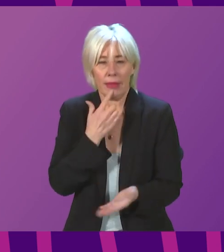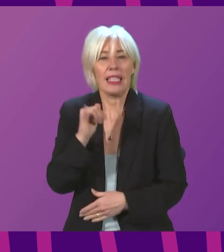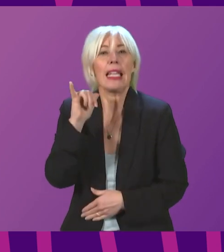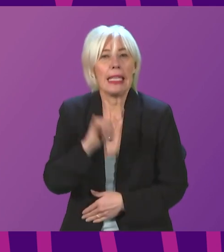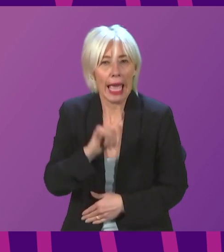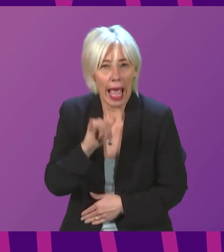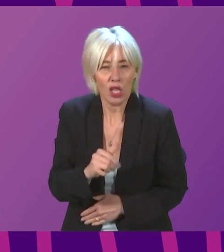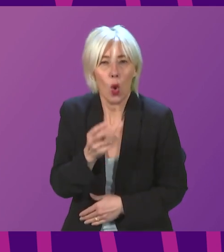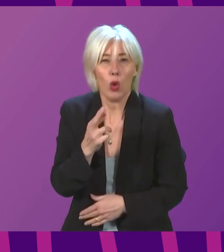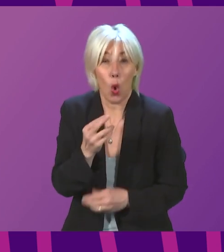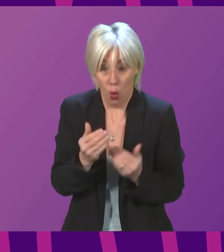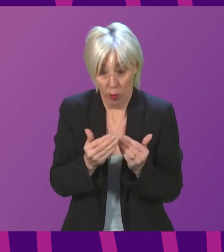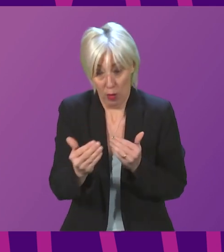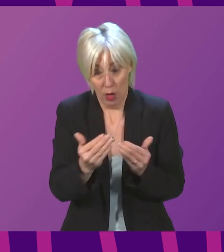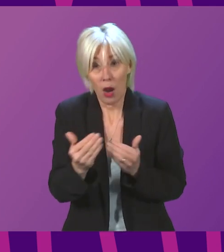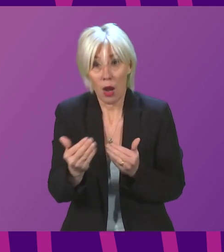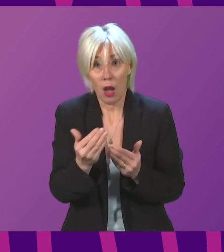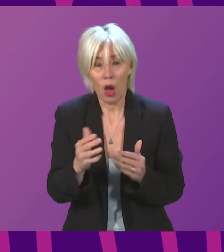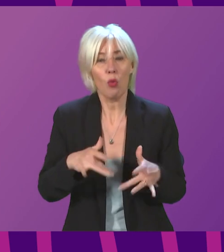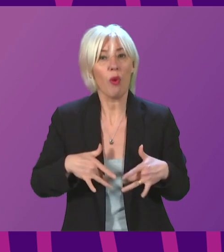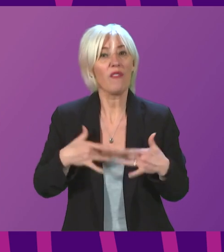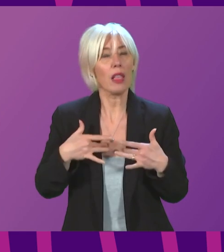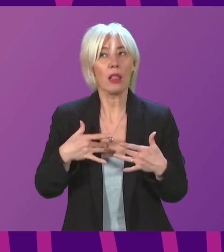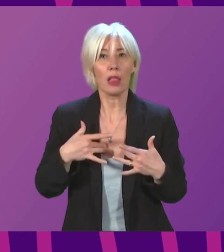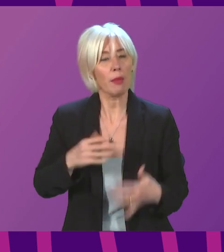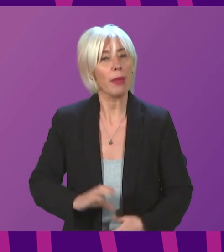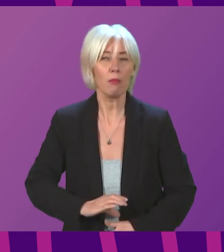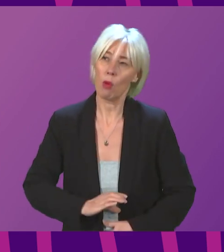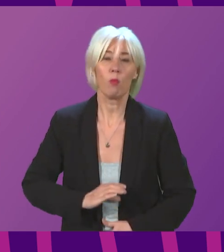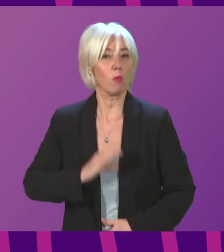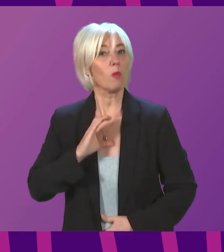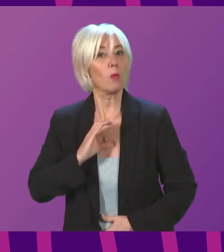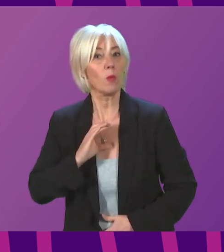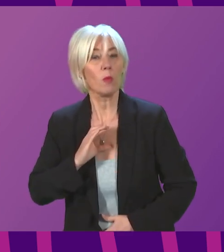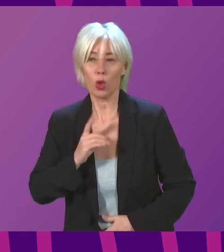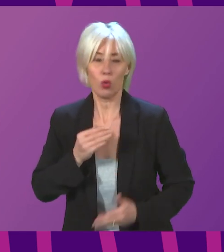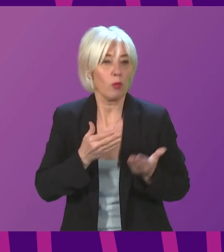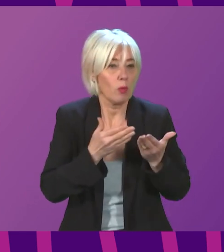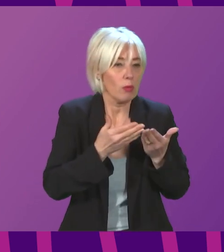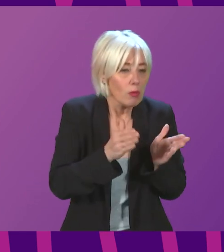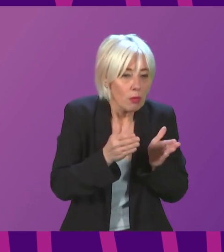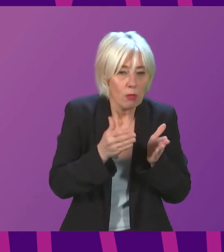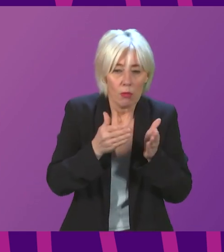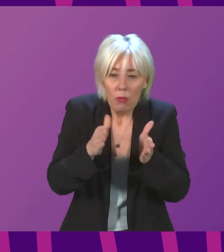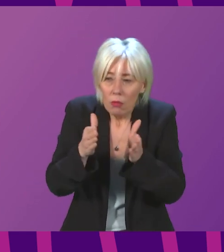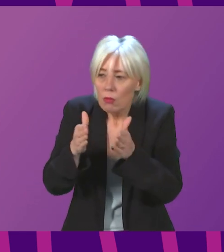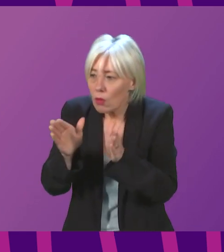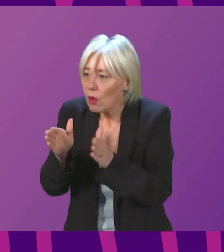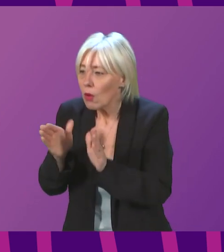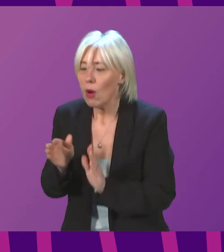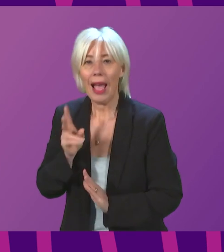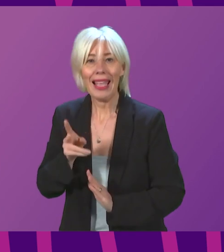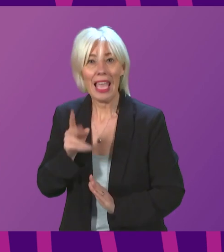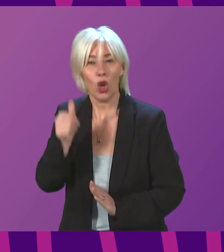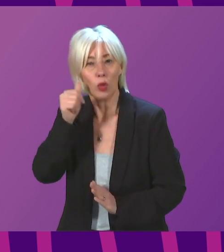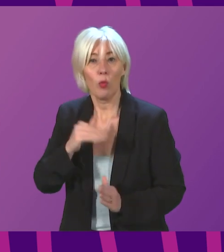hope that in the very near future we will feel much more confident about opening things up in all sorts of ways, because we